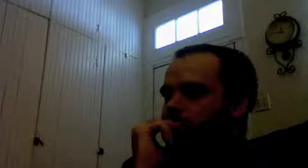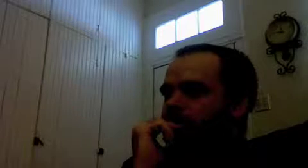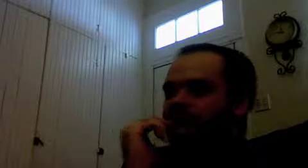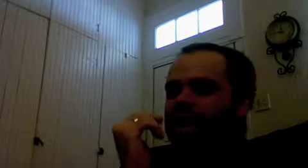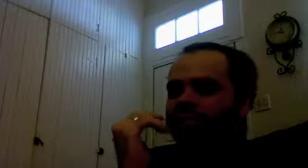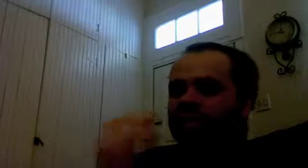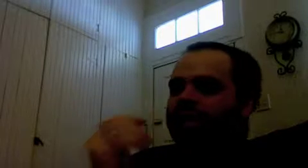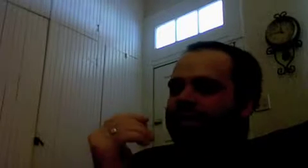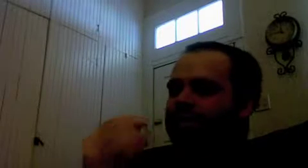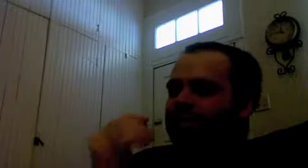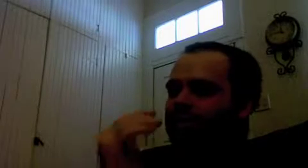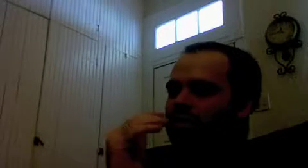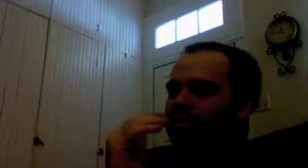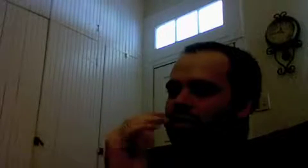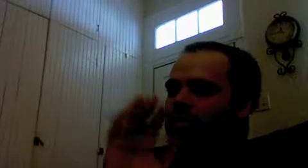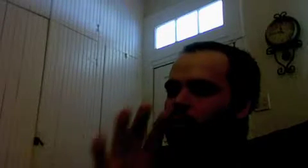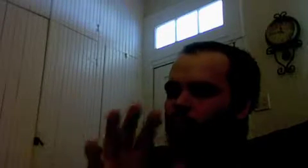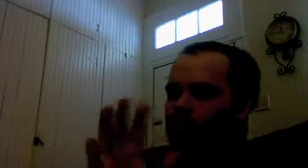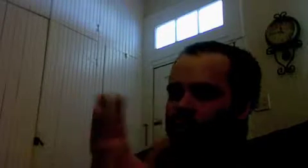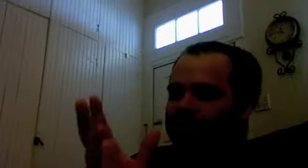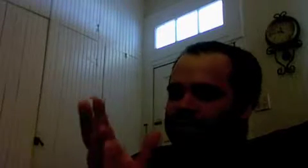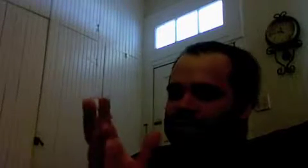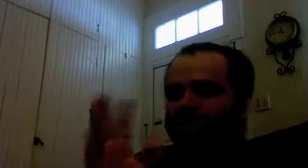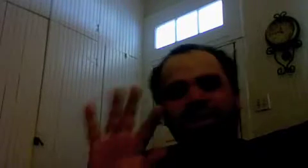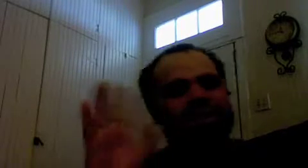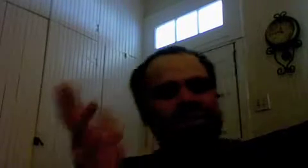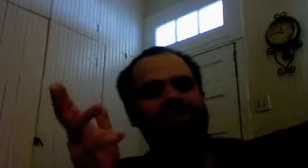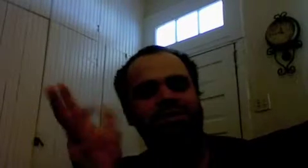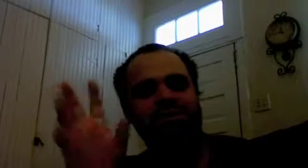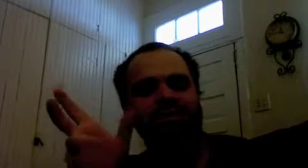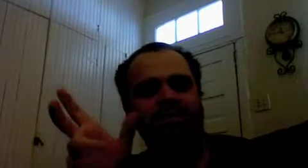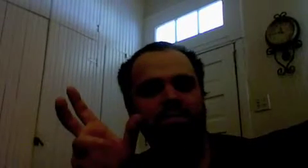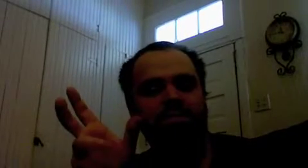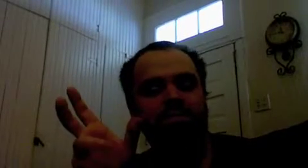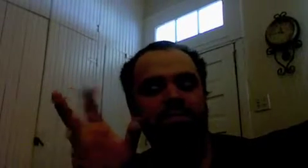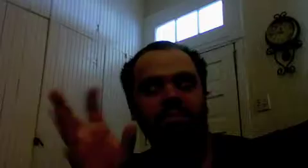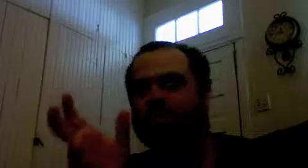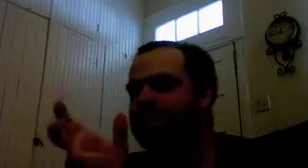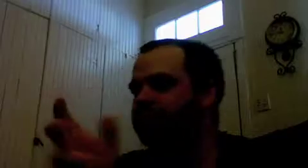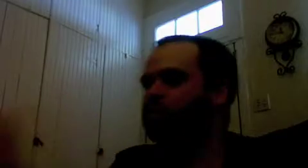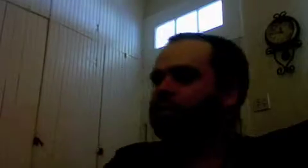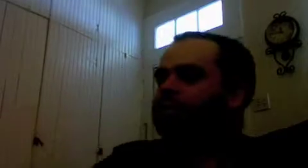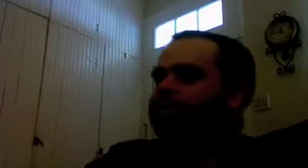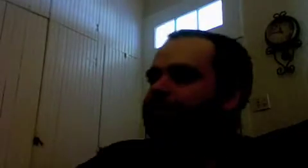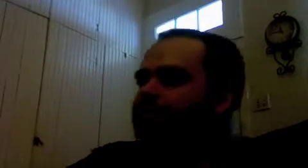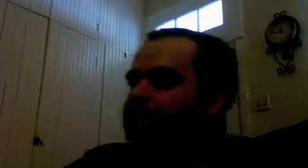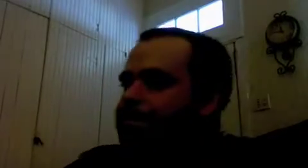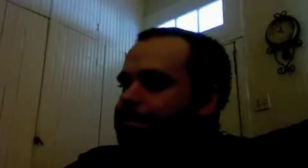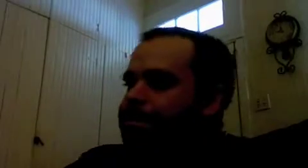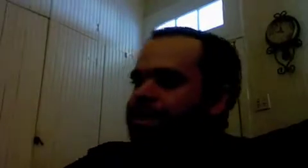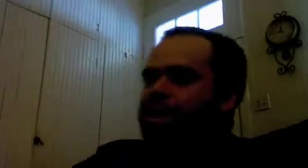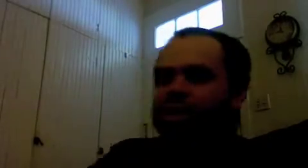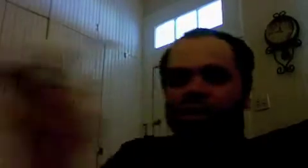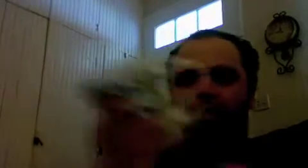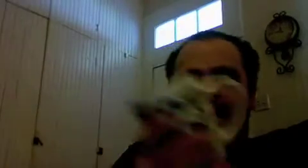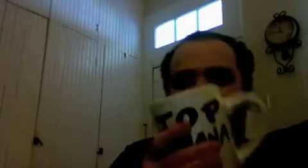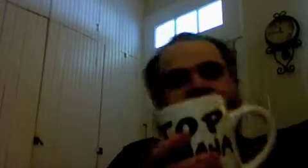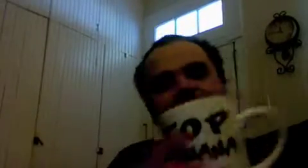it's not that the world is this might be metaphorical right but i i have